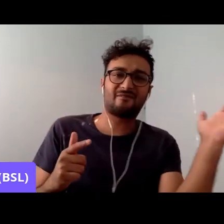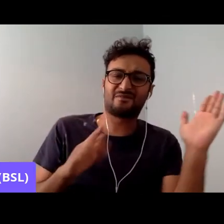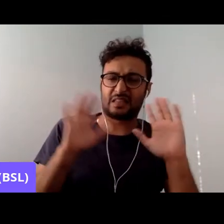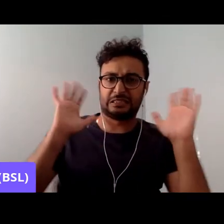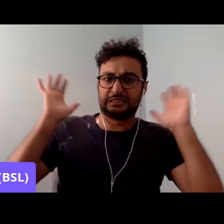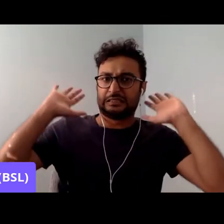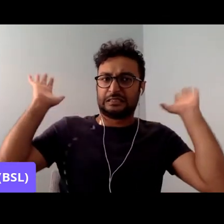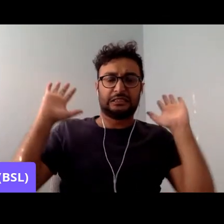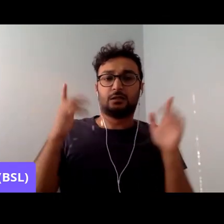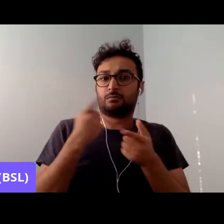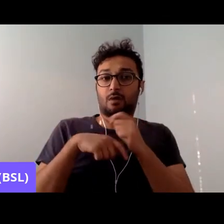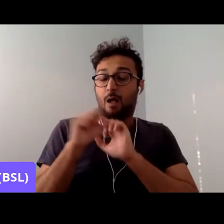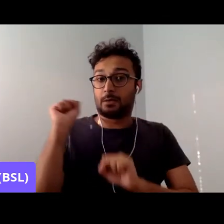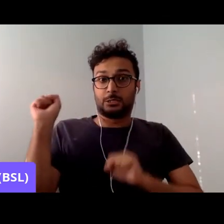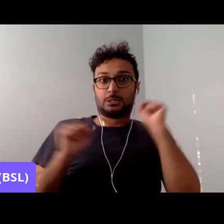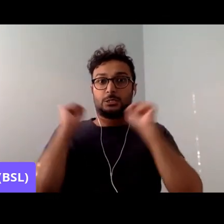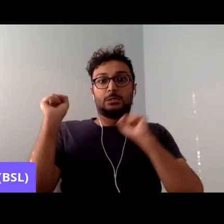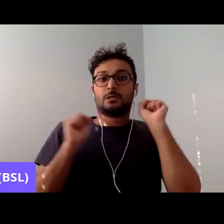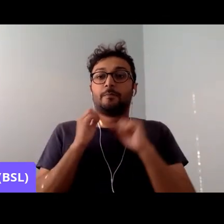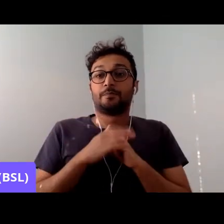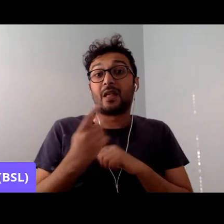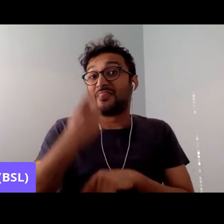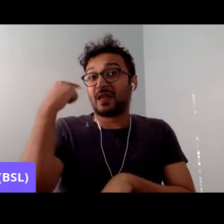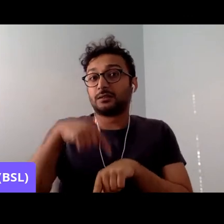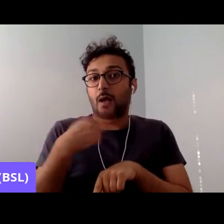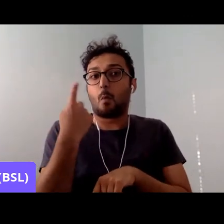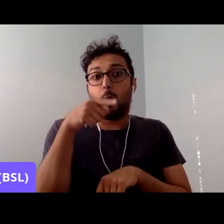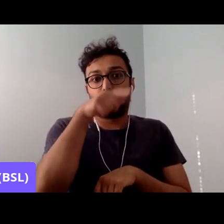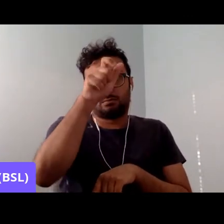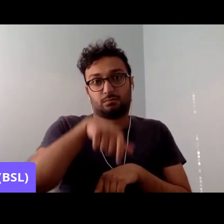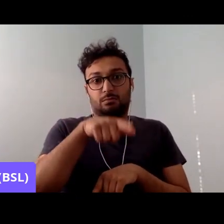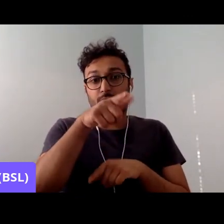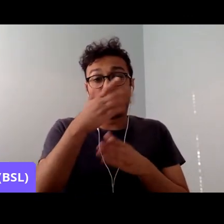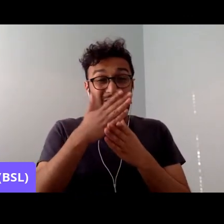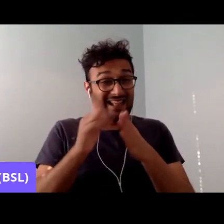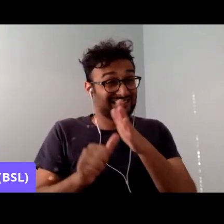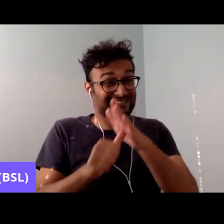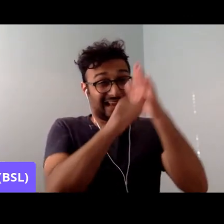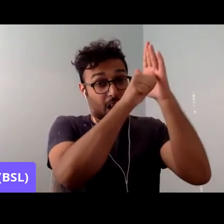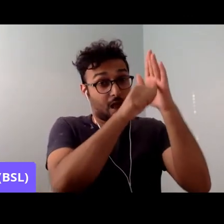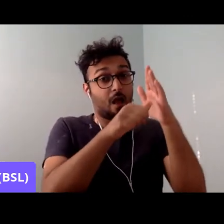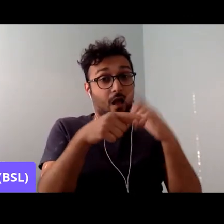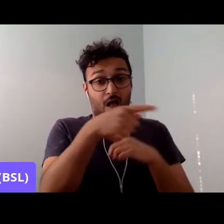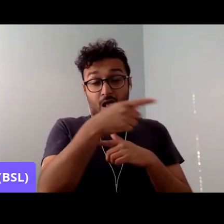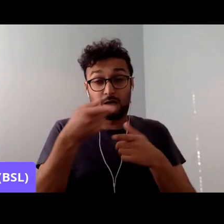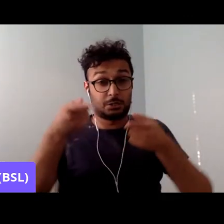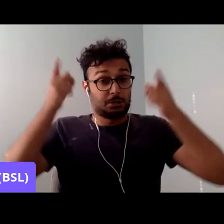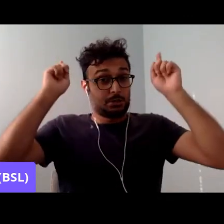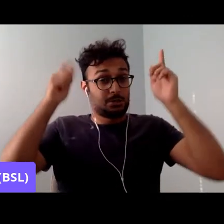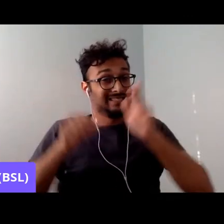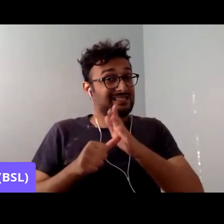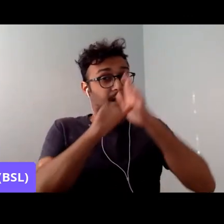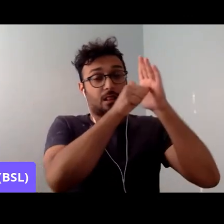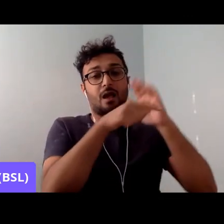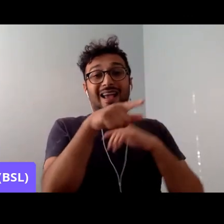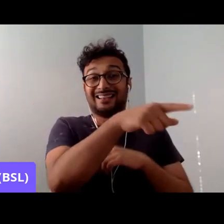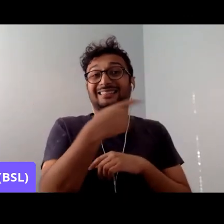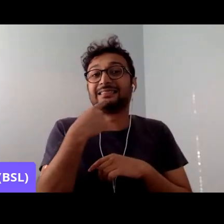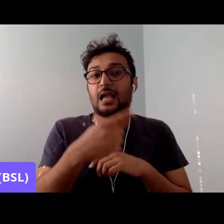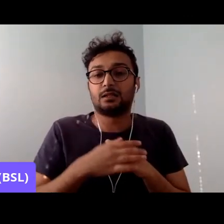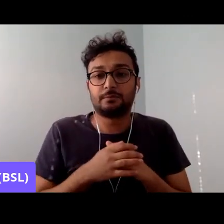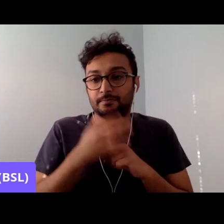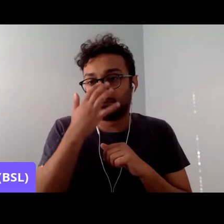leader in the party warned us against stirring up what he described as his